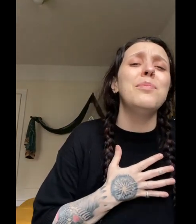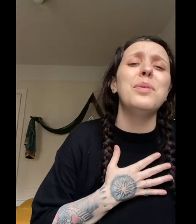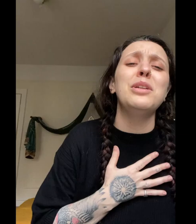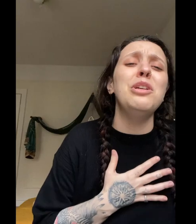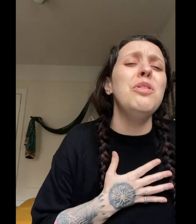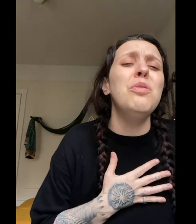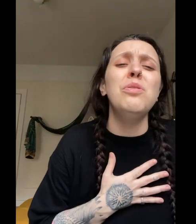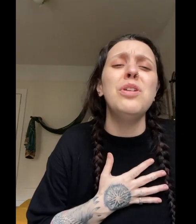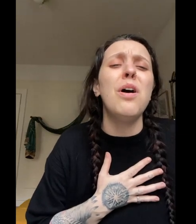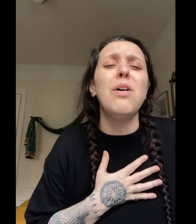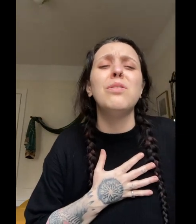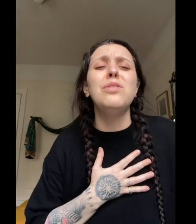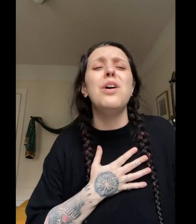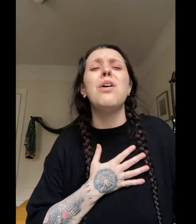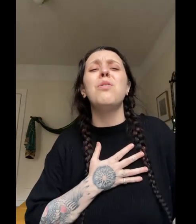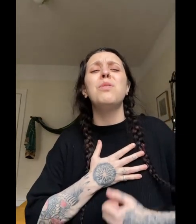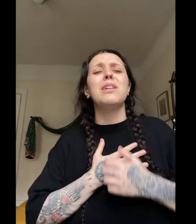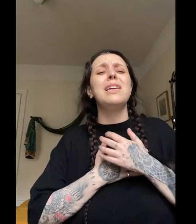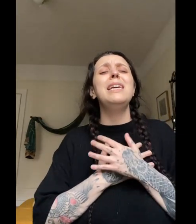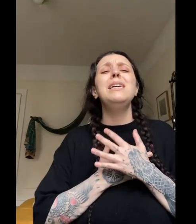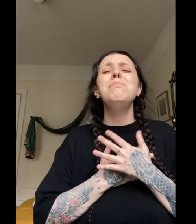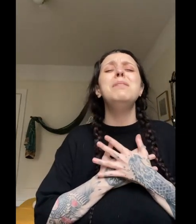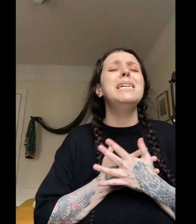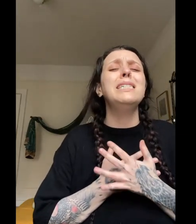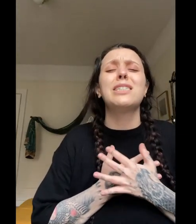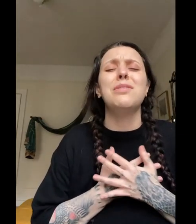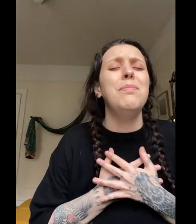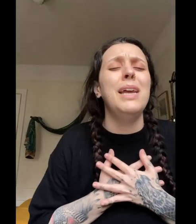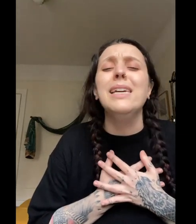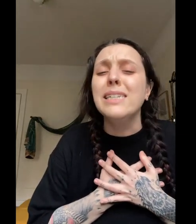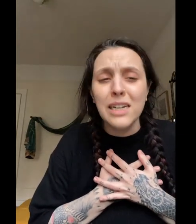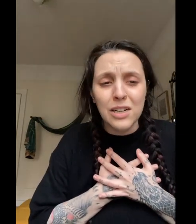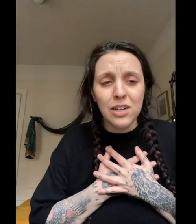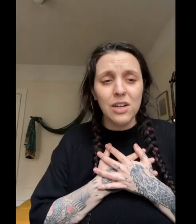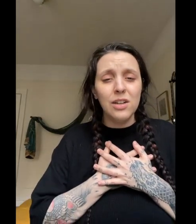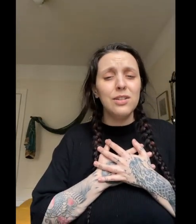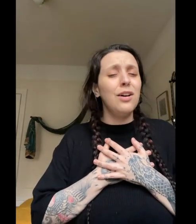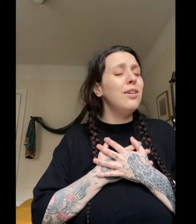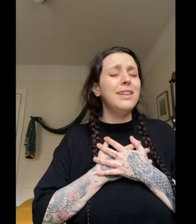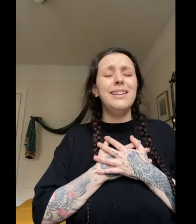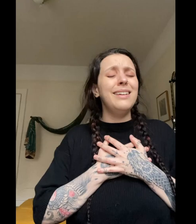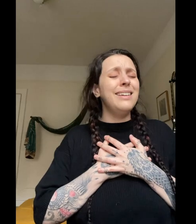But you don't know what he means to me Jolene,